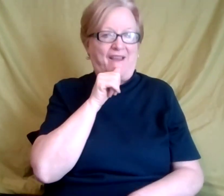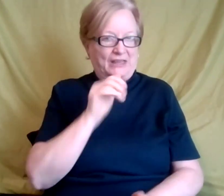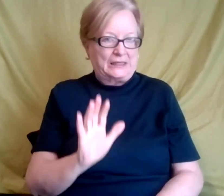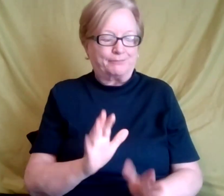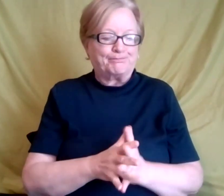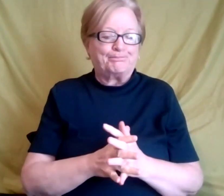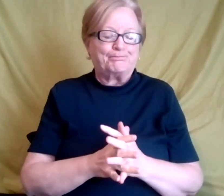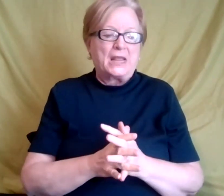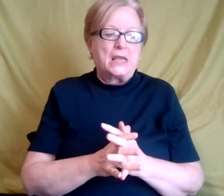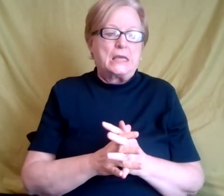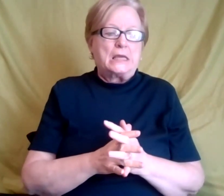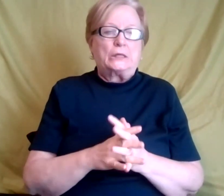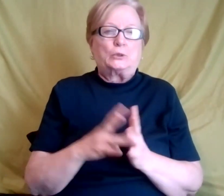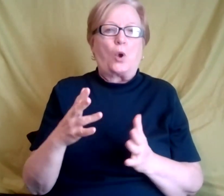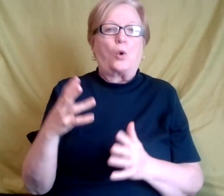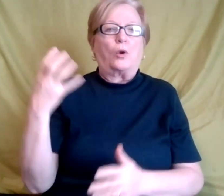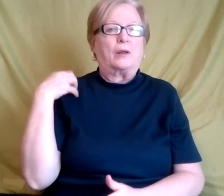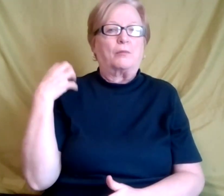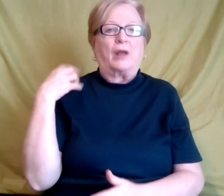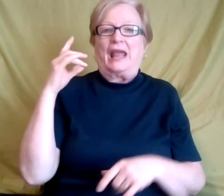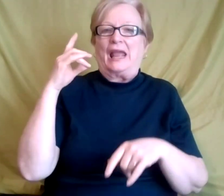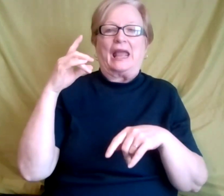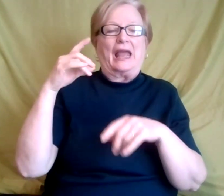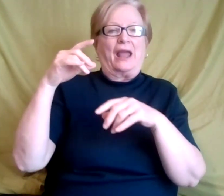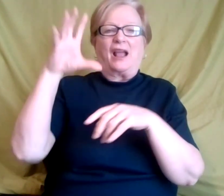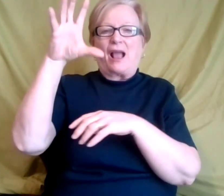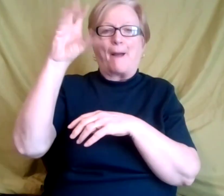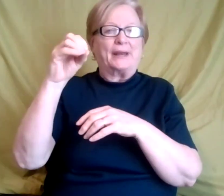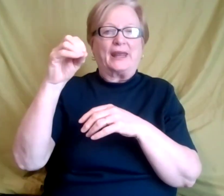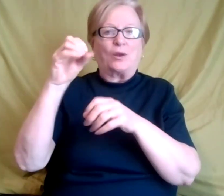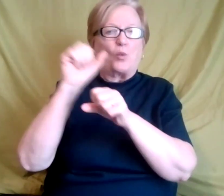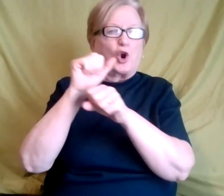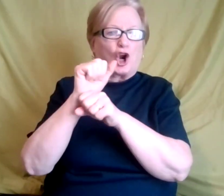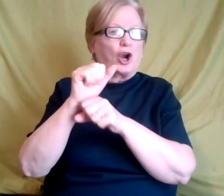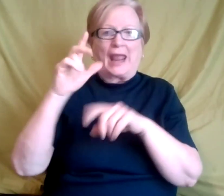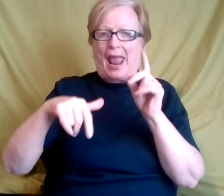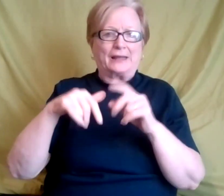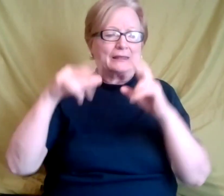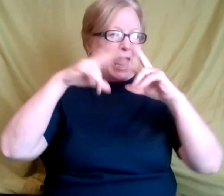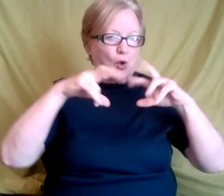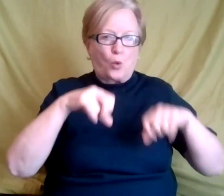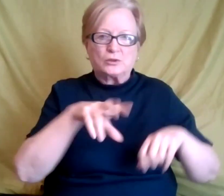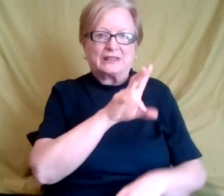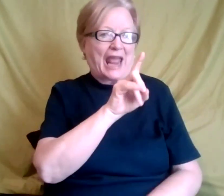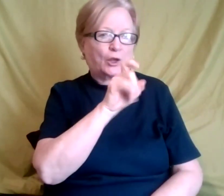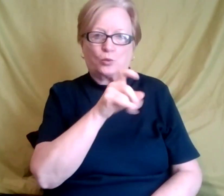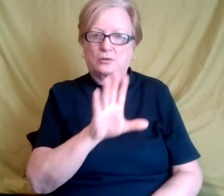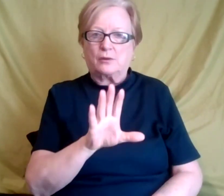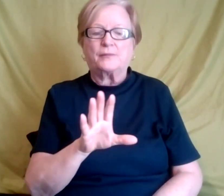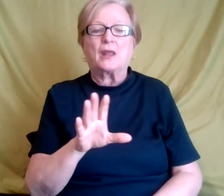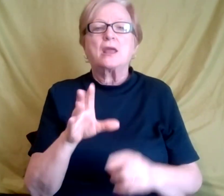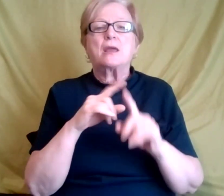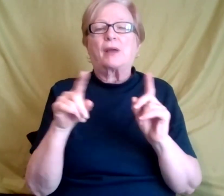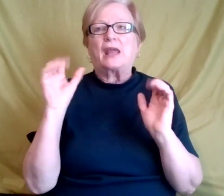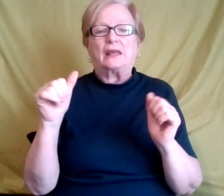employers can't diagnose employees, uh, but they can be open to whoever choose to